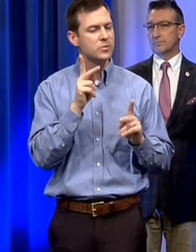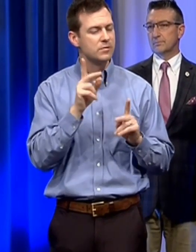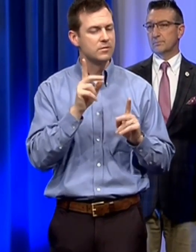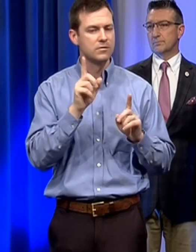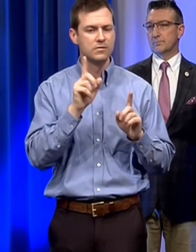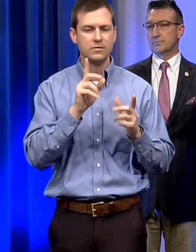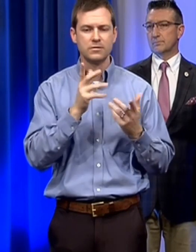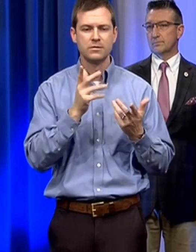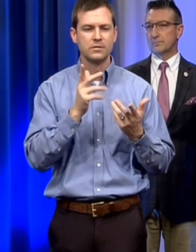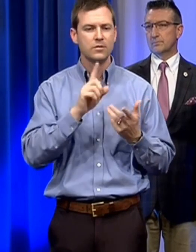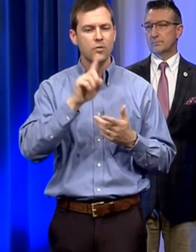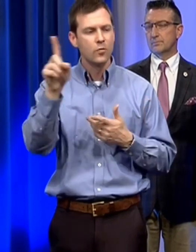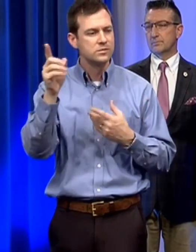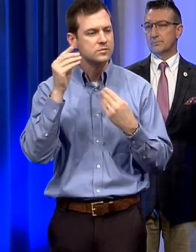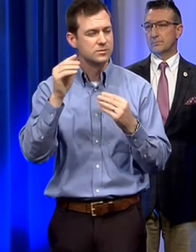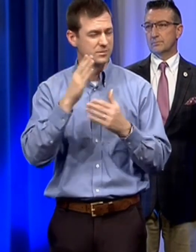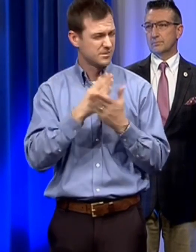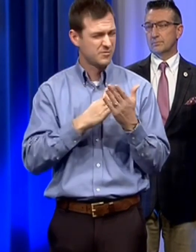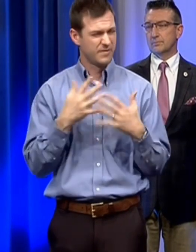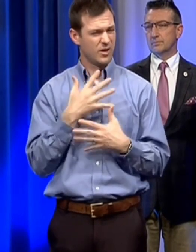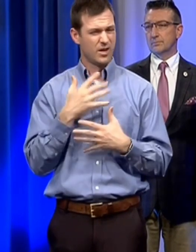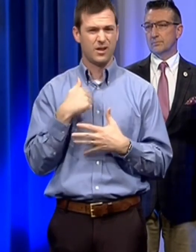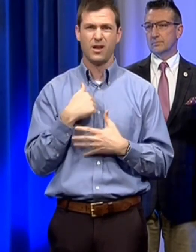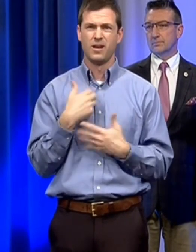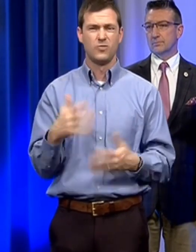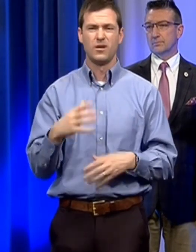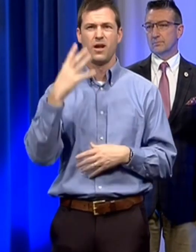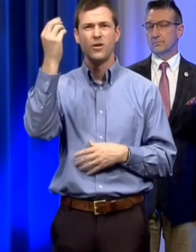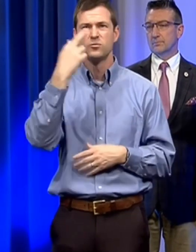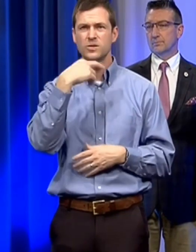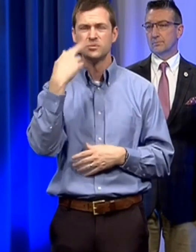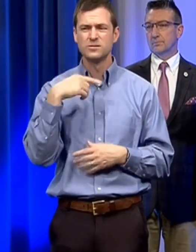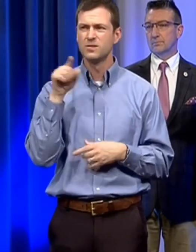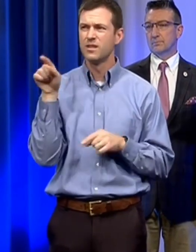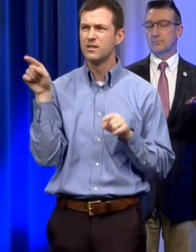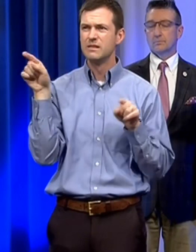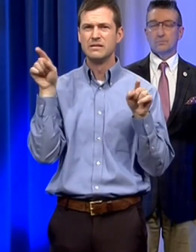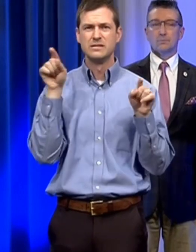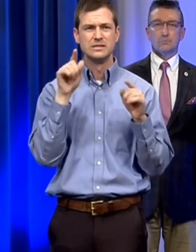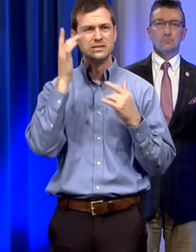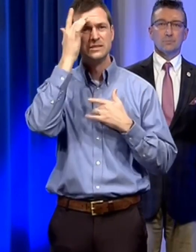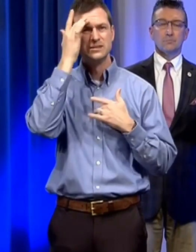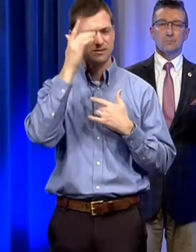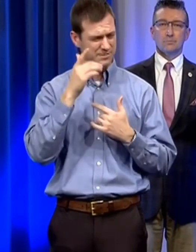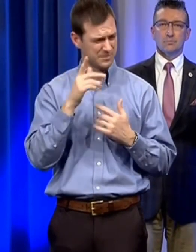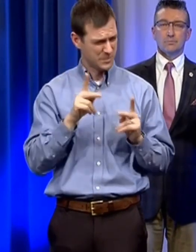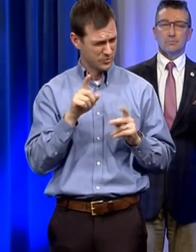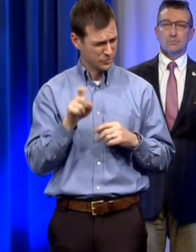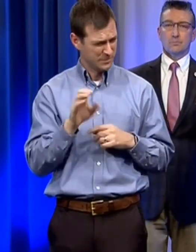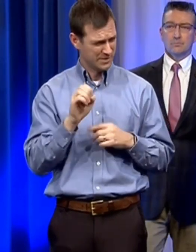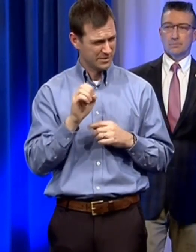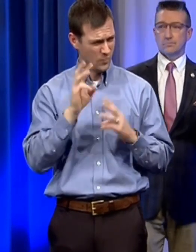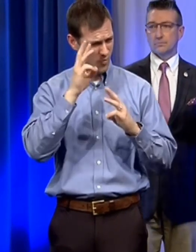stores some people are afraid to go out in public i talked with some friends who said they're afraid to go to restaurants they don't know who has it that's part of the concern here should people be